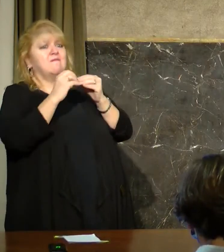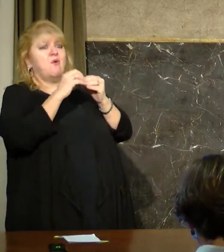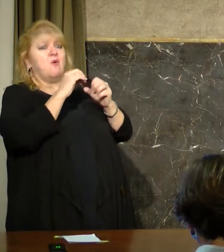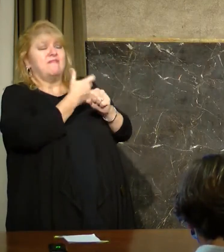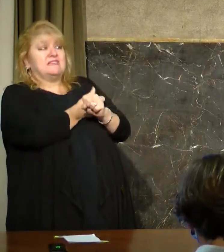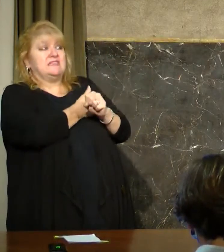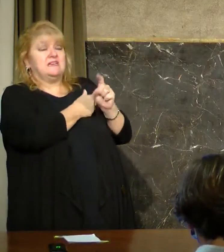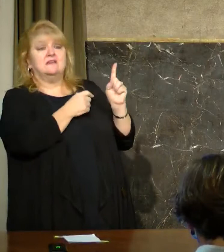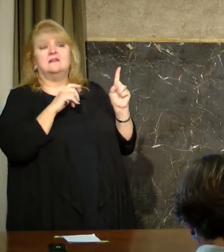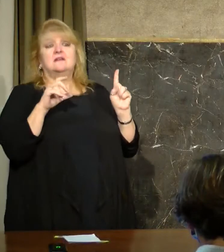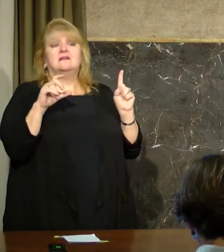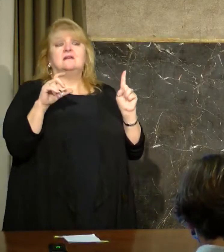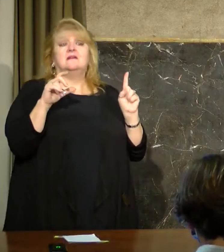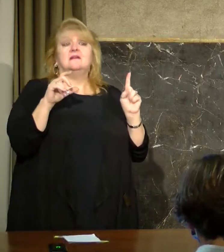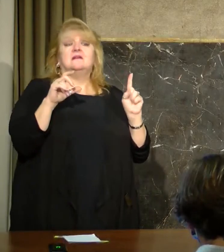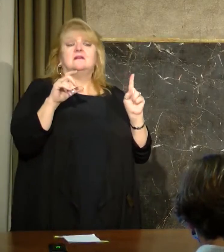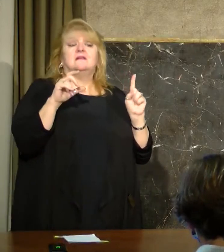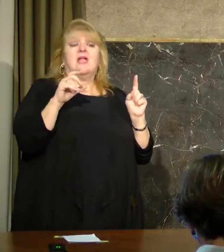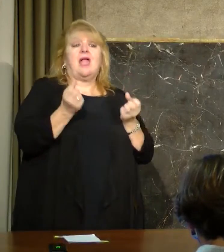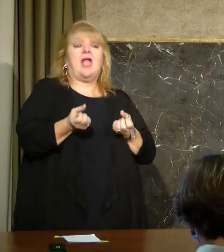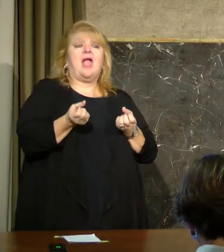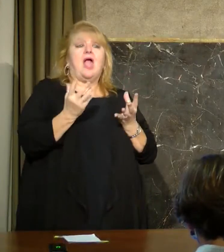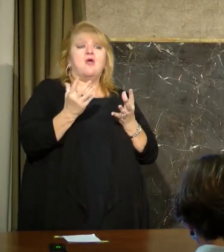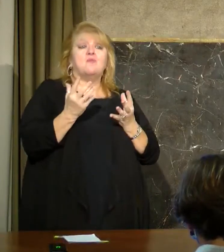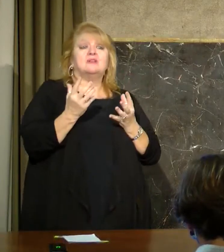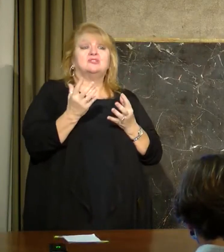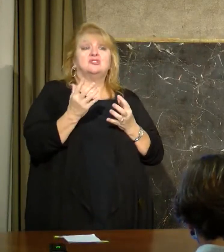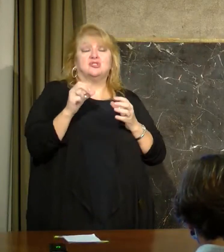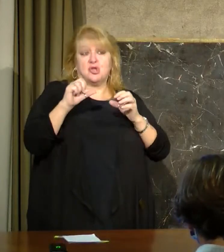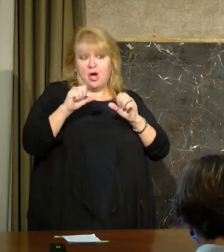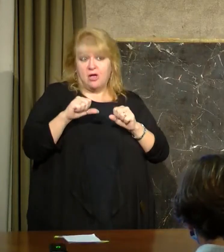degree of vaccine confidence in Louisiana is very high.